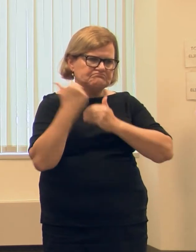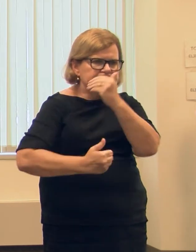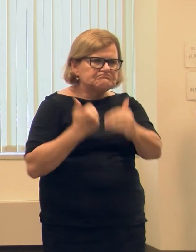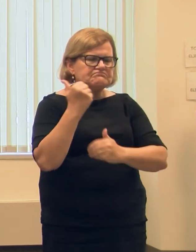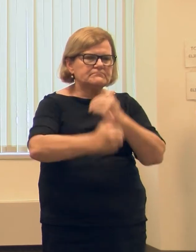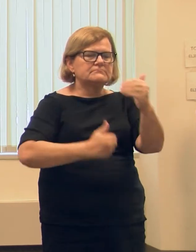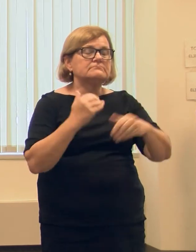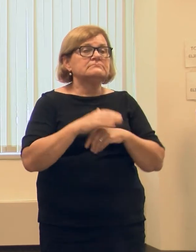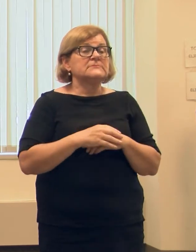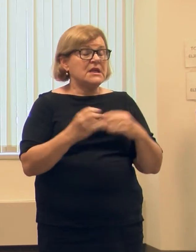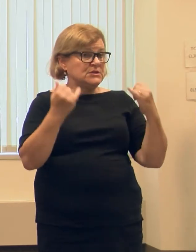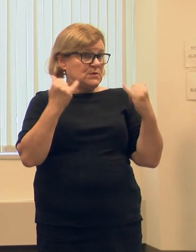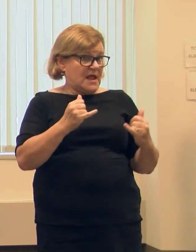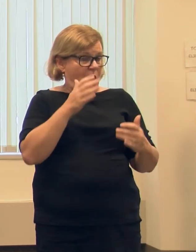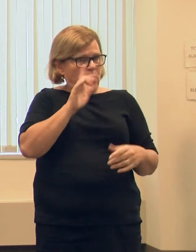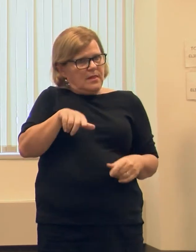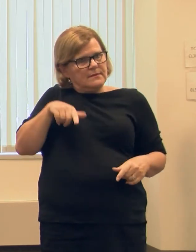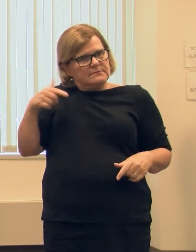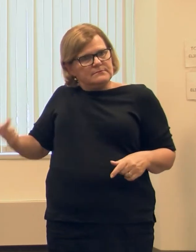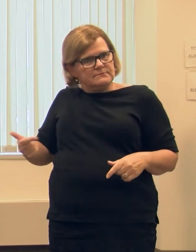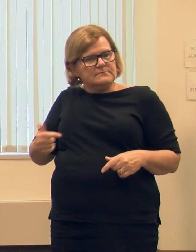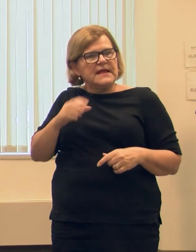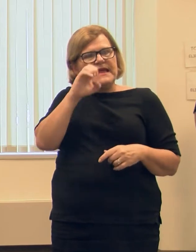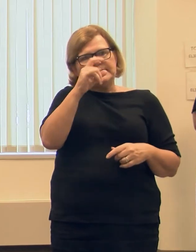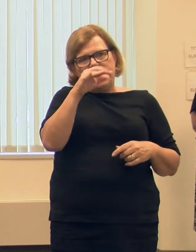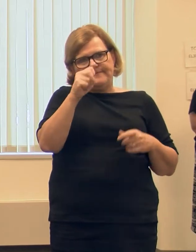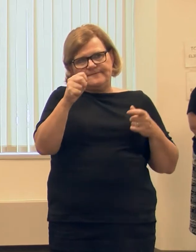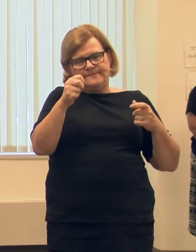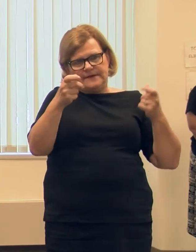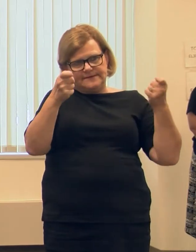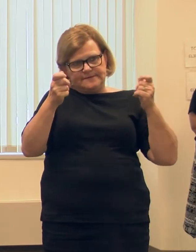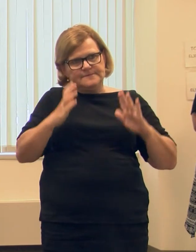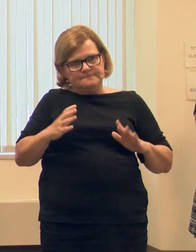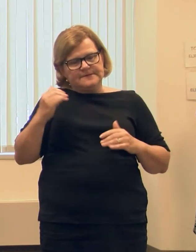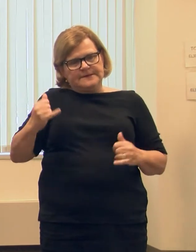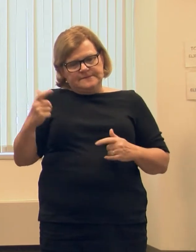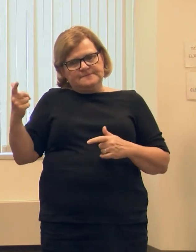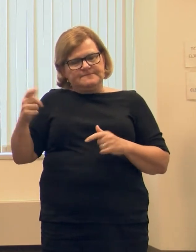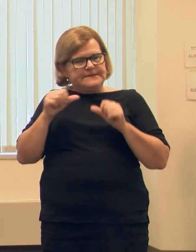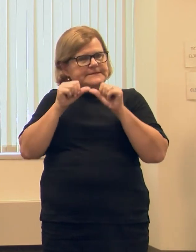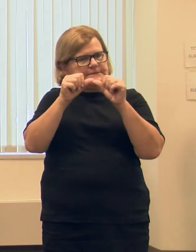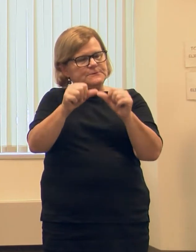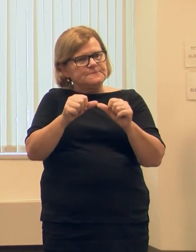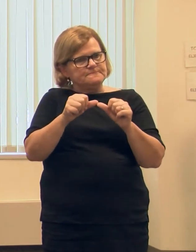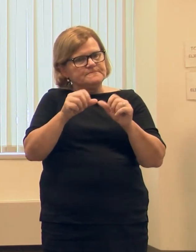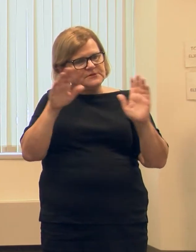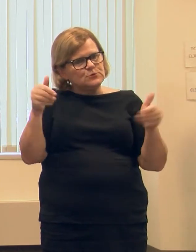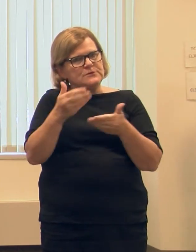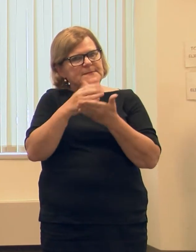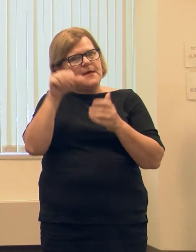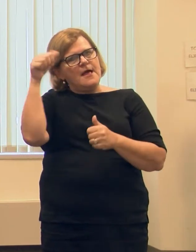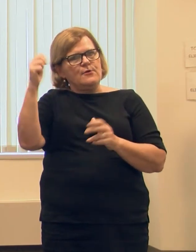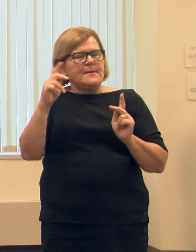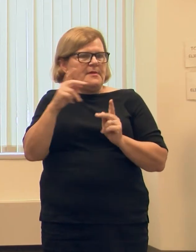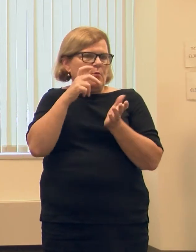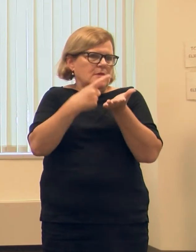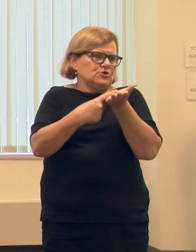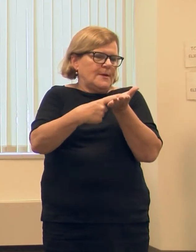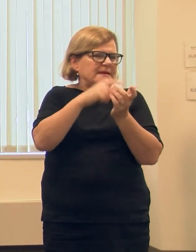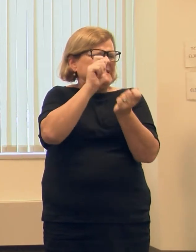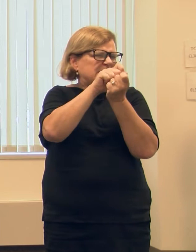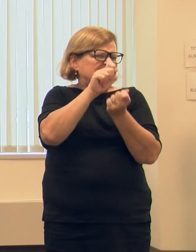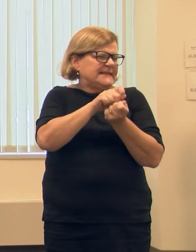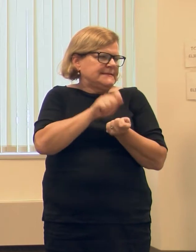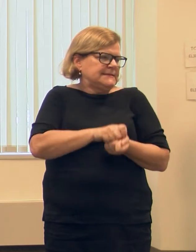And so without any further ado, I guess I'll hand it back to the executive to, I mean, continue, to introduce some of the other people who will talk about some of the